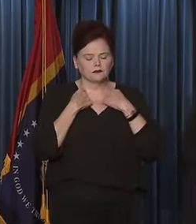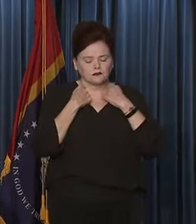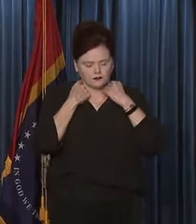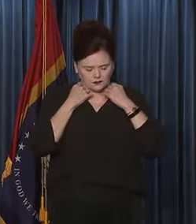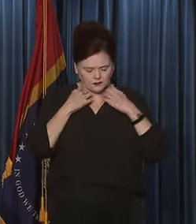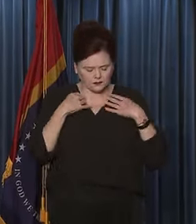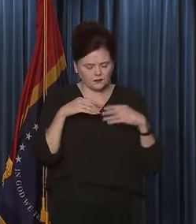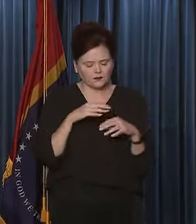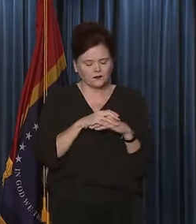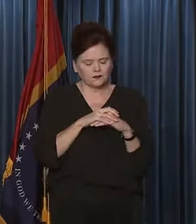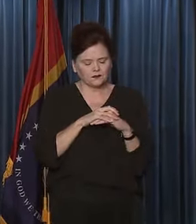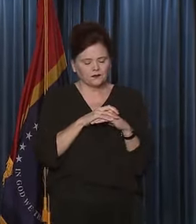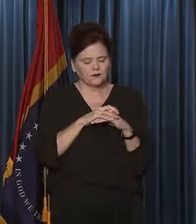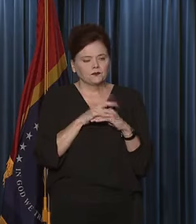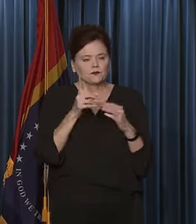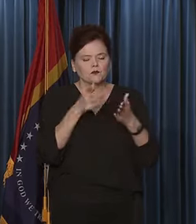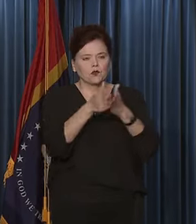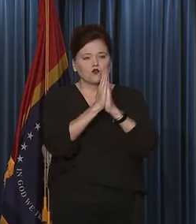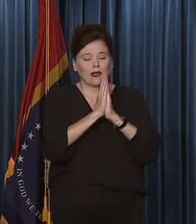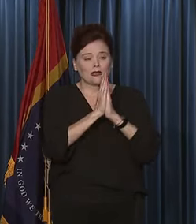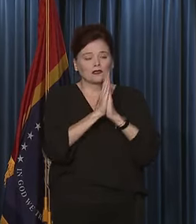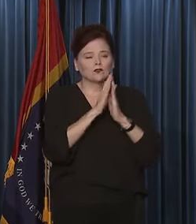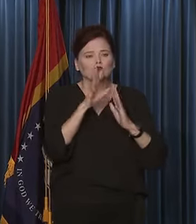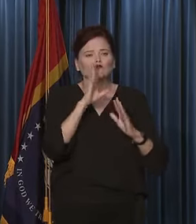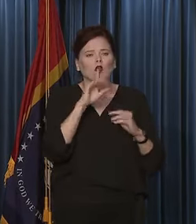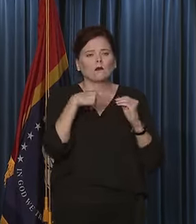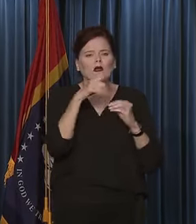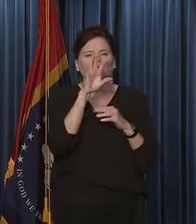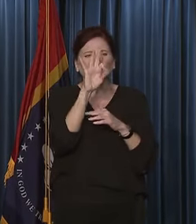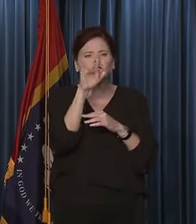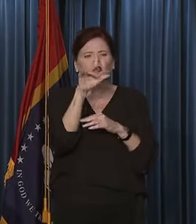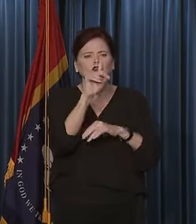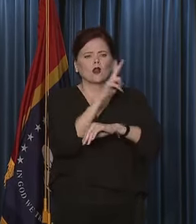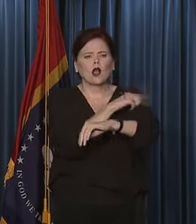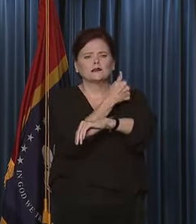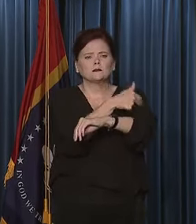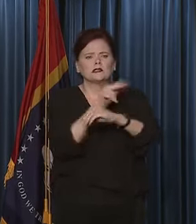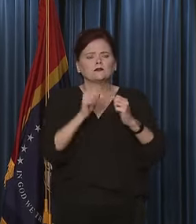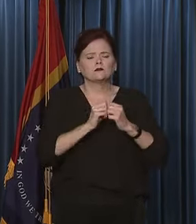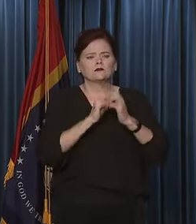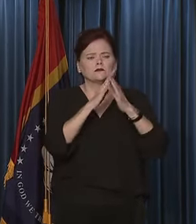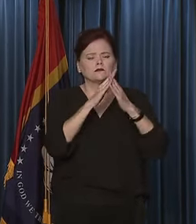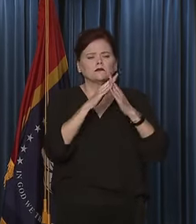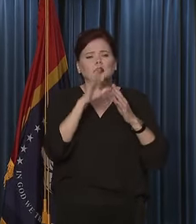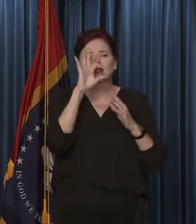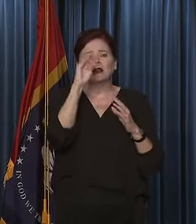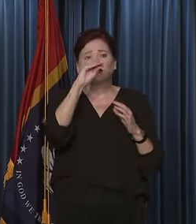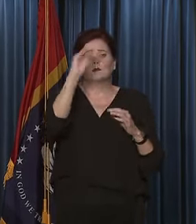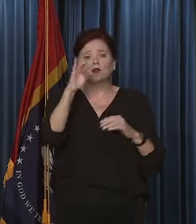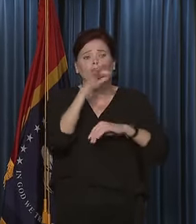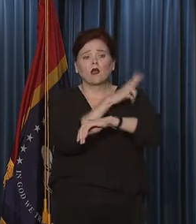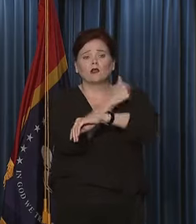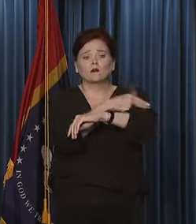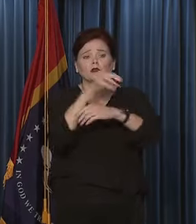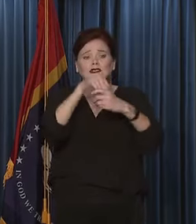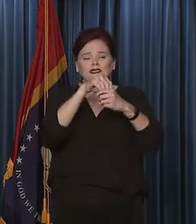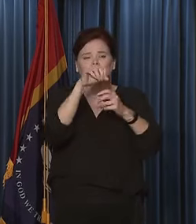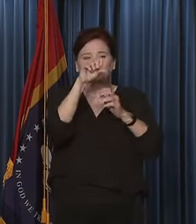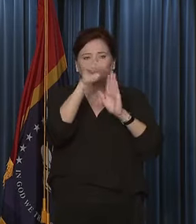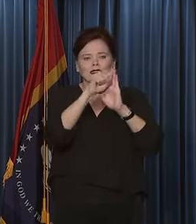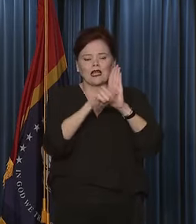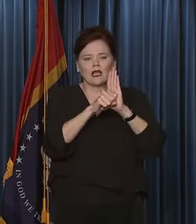On the backside of that request, you alluded to field hospitals. And almost 90 percent of the hospitals in the state are